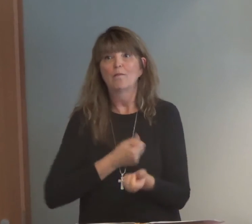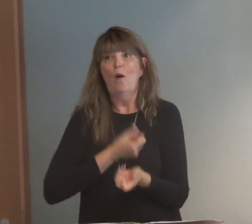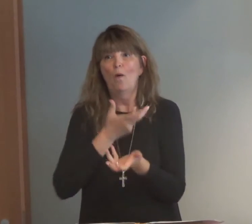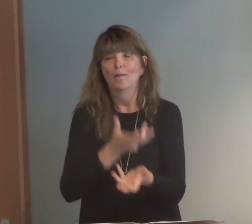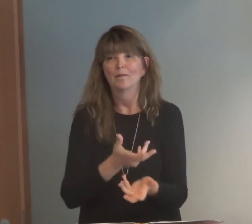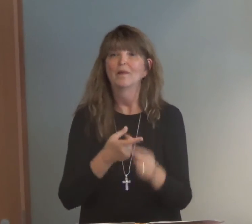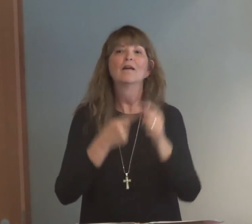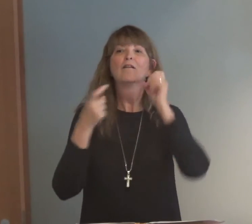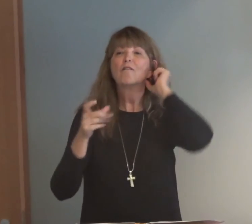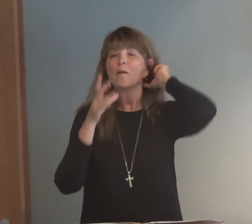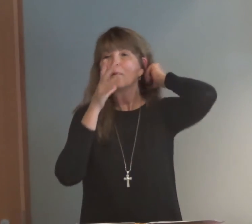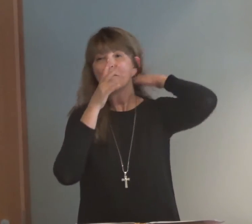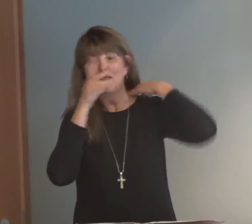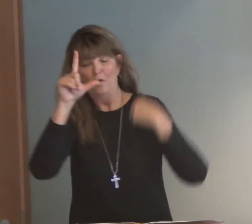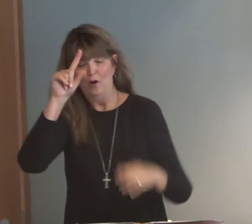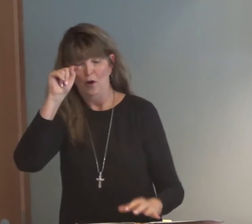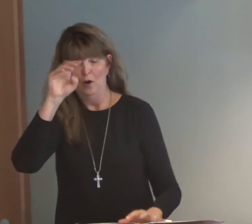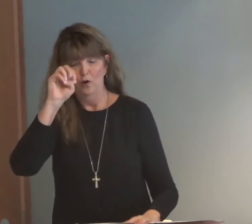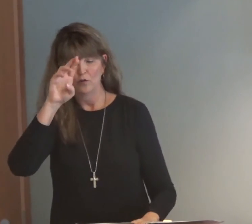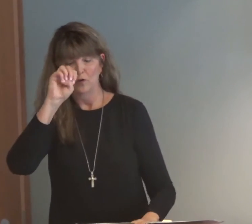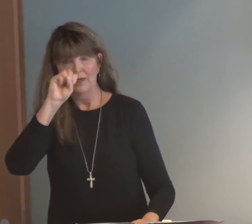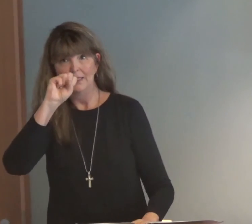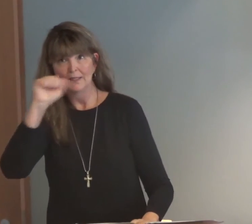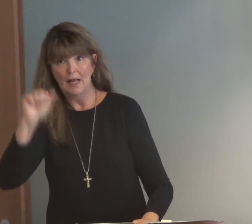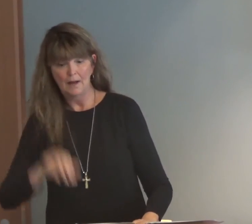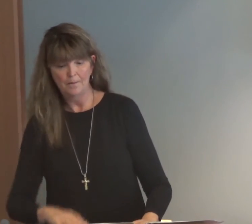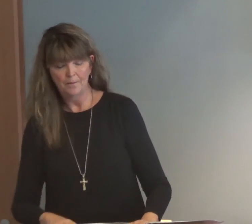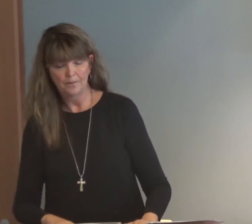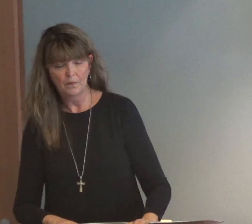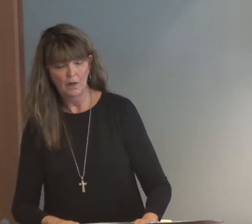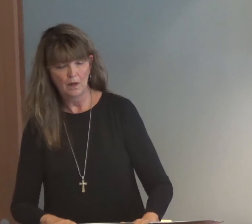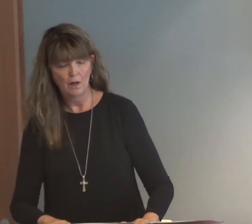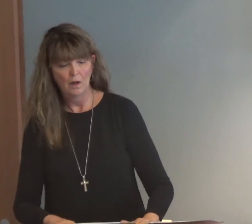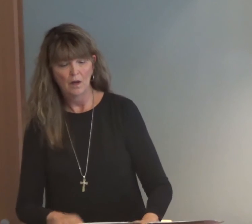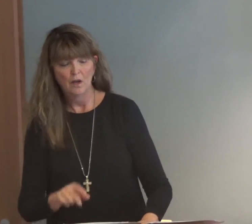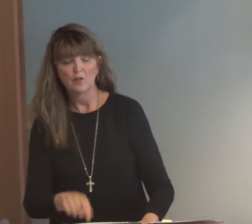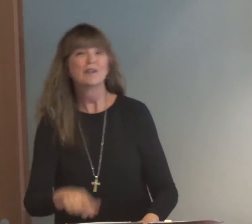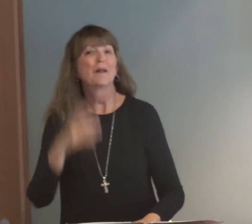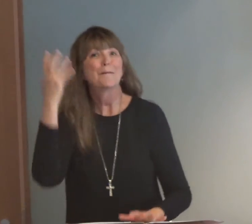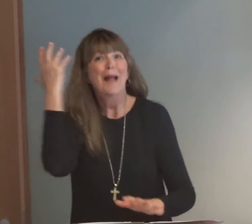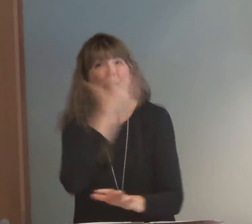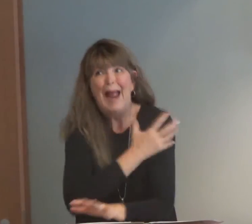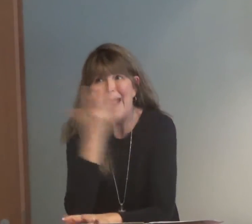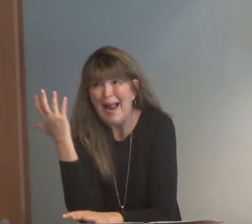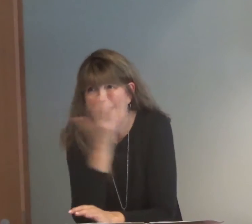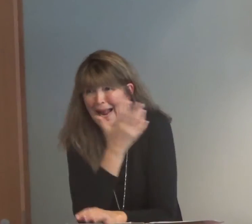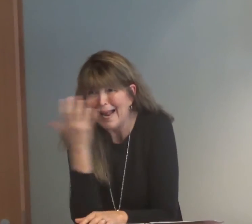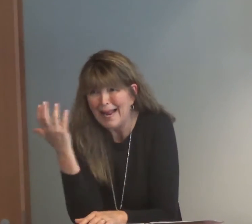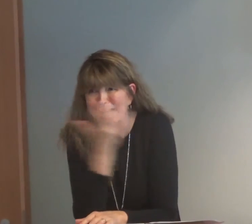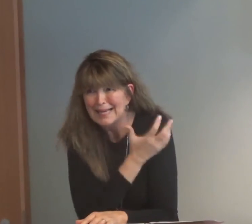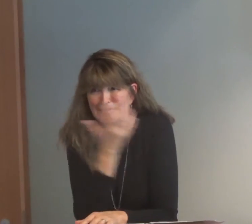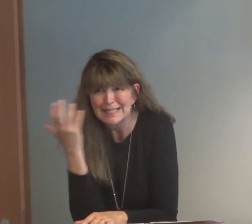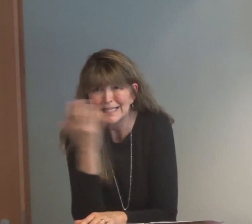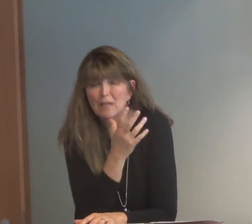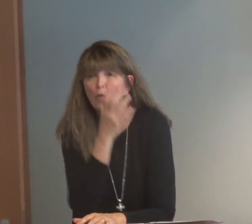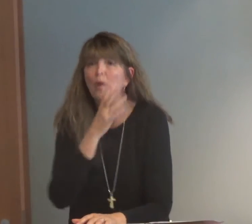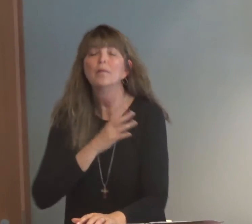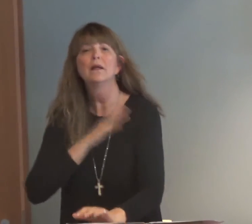And I would like to close with a poem, a quote from Mother Teresa. She